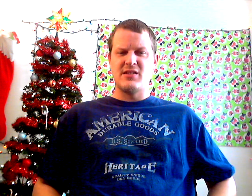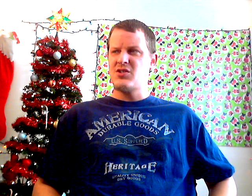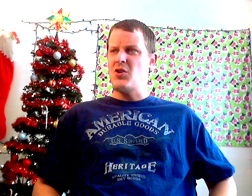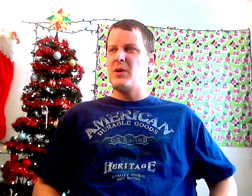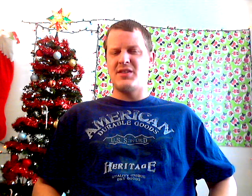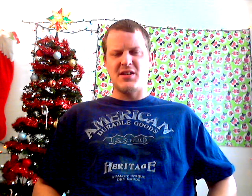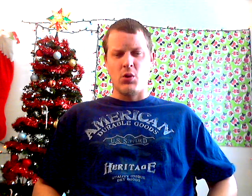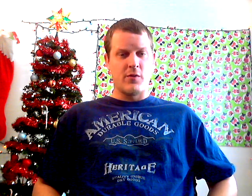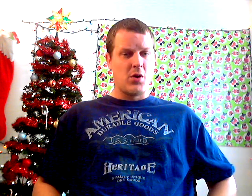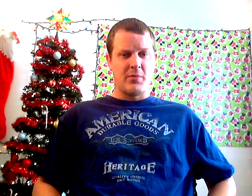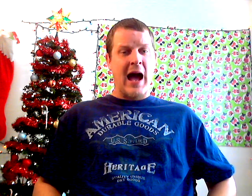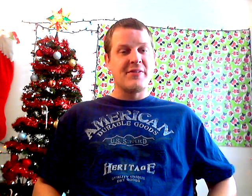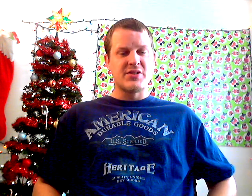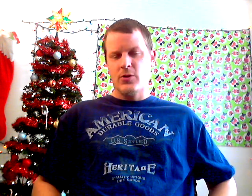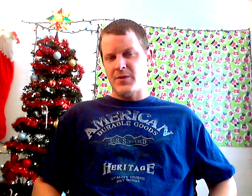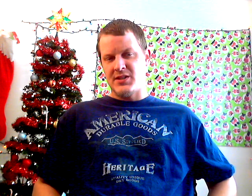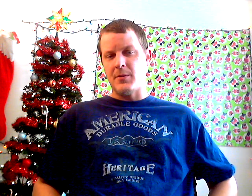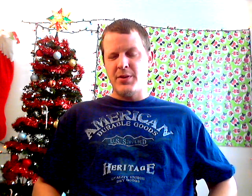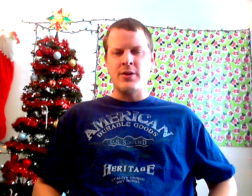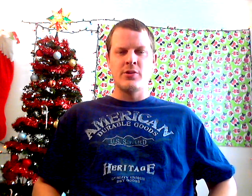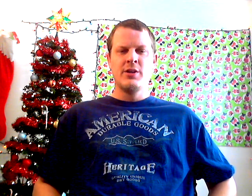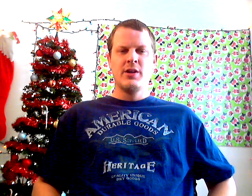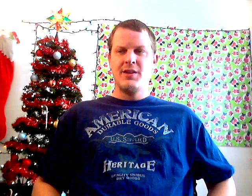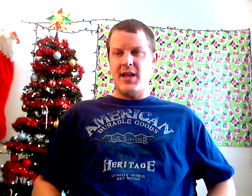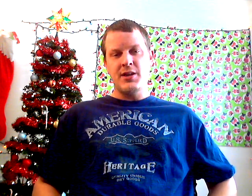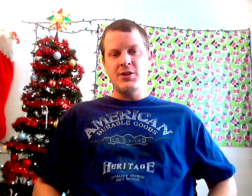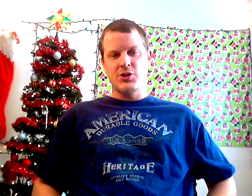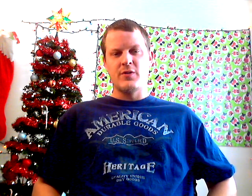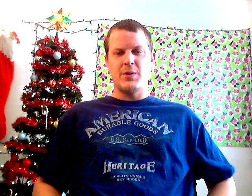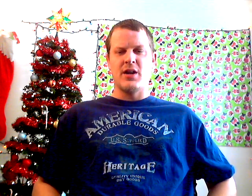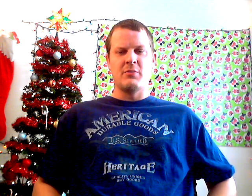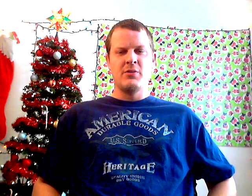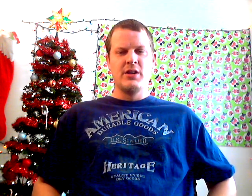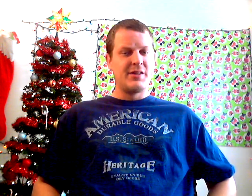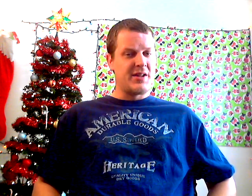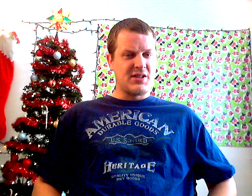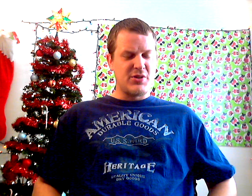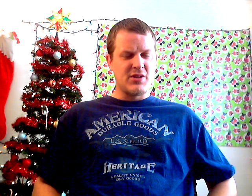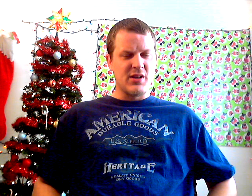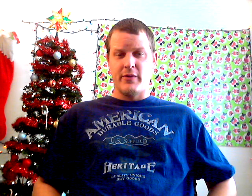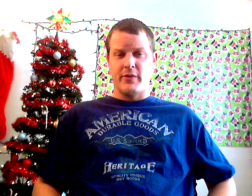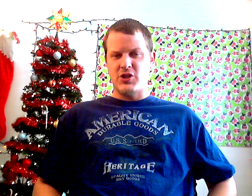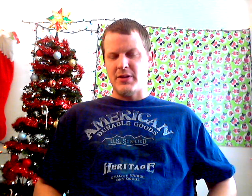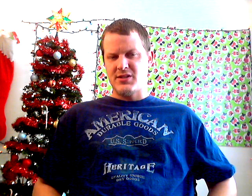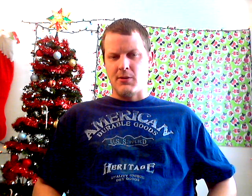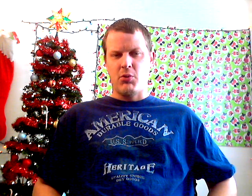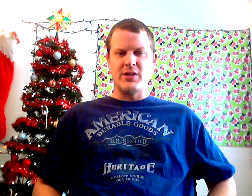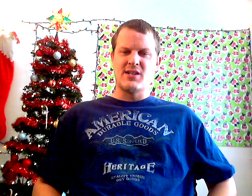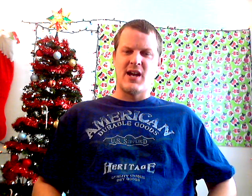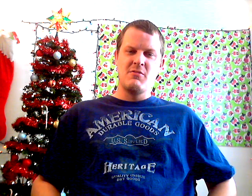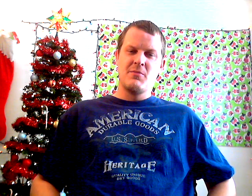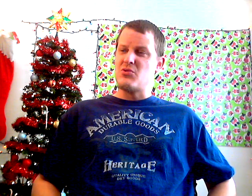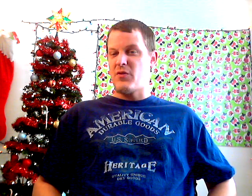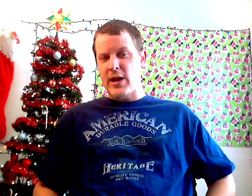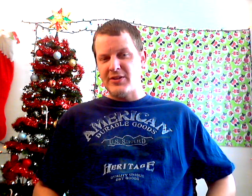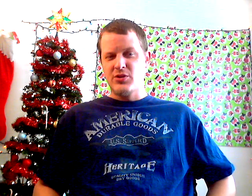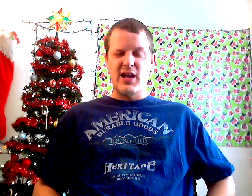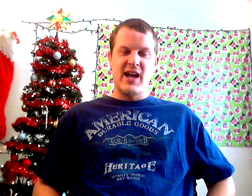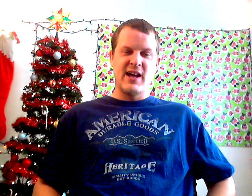had so many things going for him on the surface, it appeared, that he should have become the WWF champion at some point in time. He was a fragile guy.